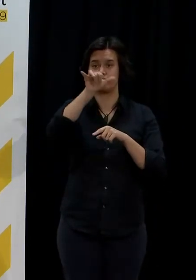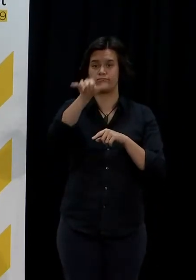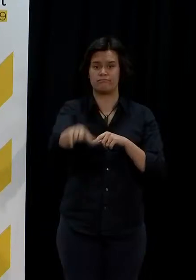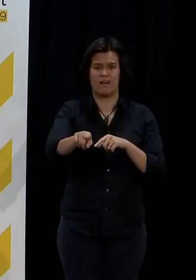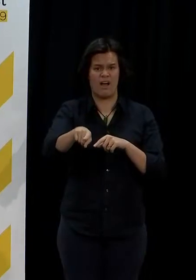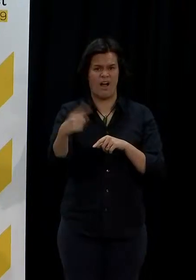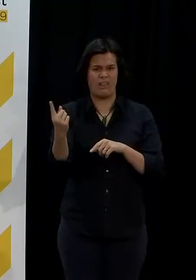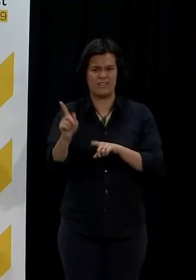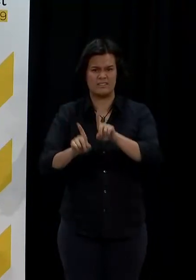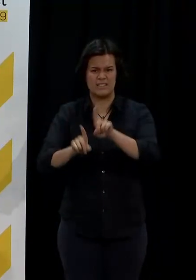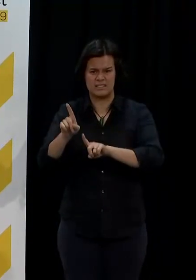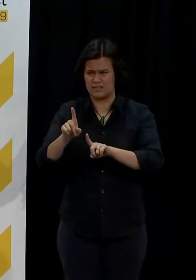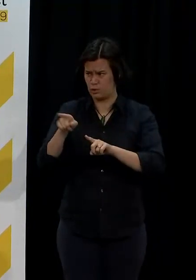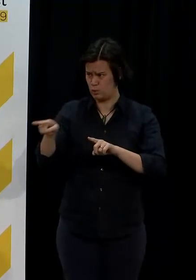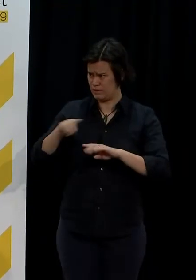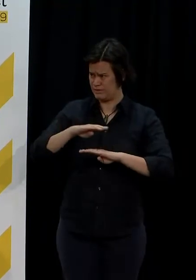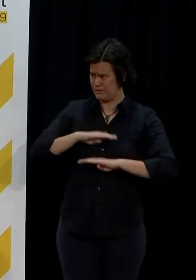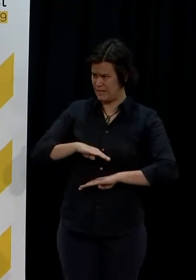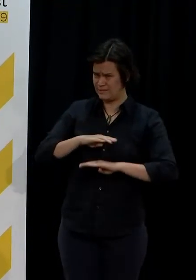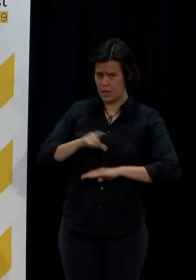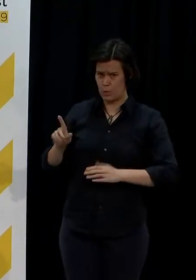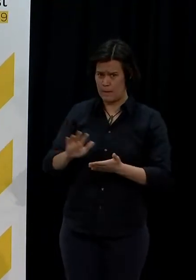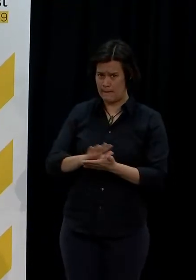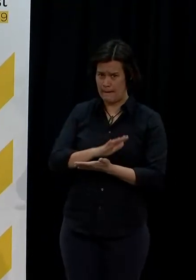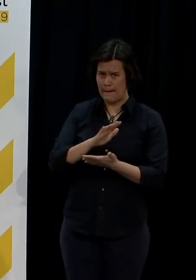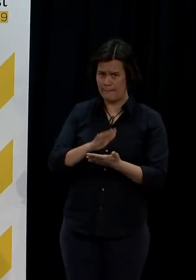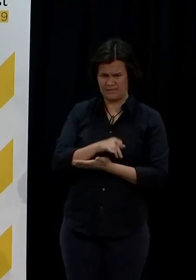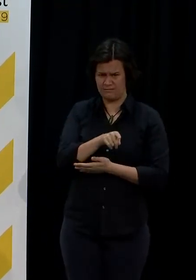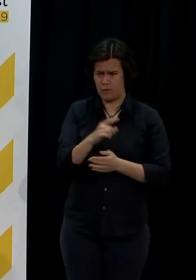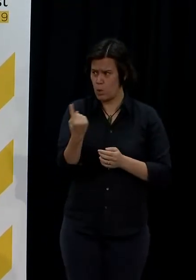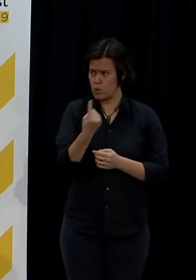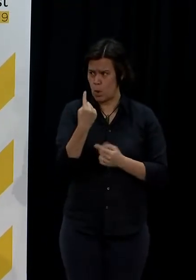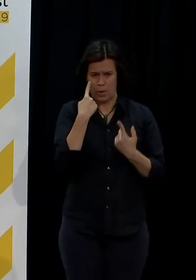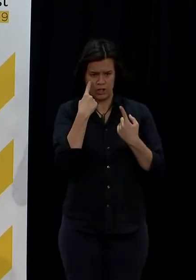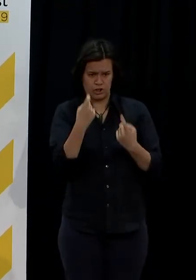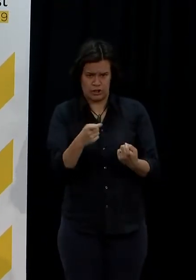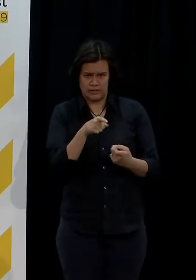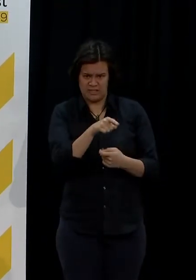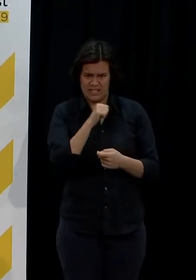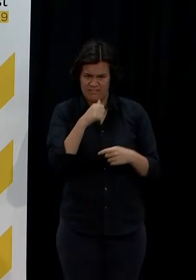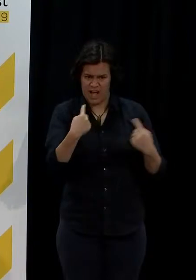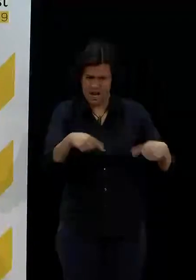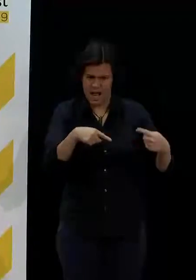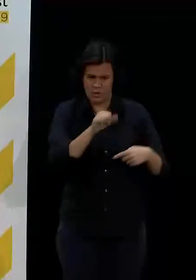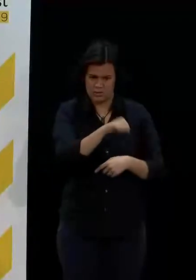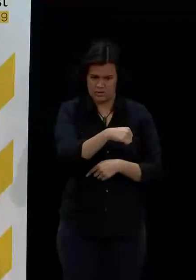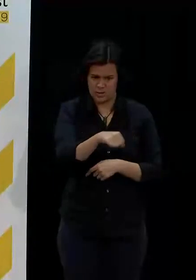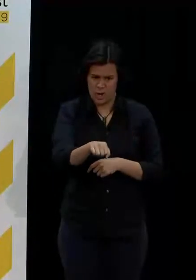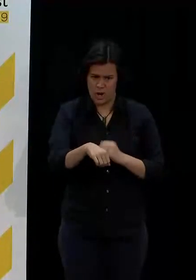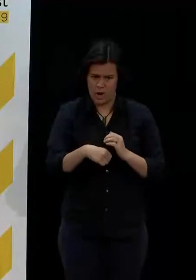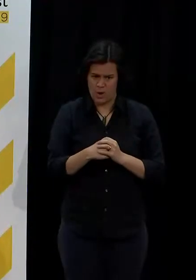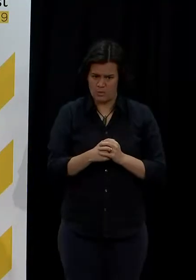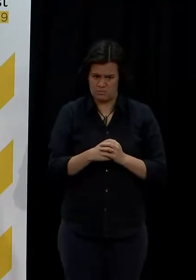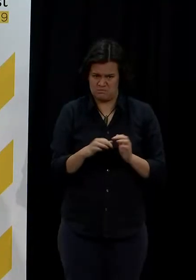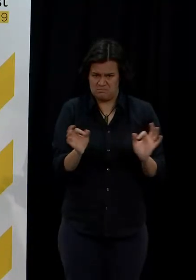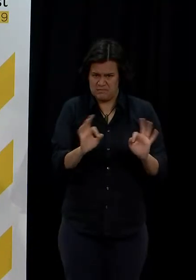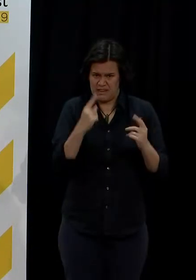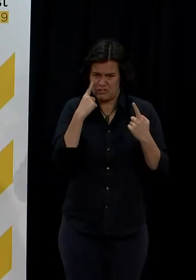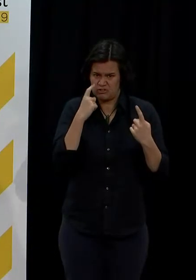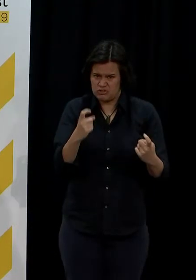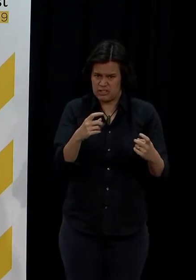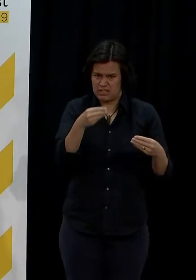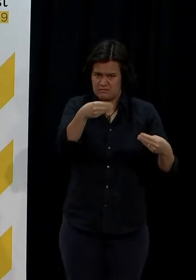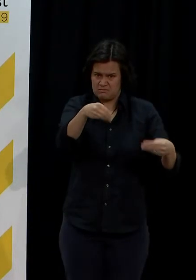that that hole has been plucked at a second hour cheating everyone? Yeah, so of course we have put in our expectations